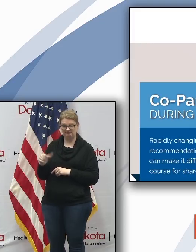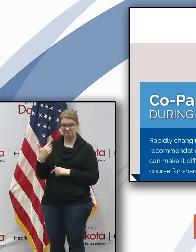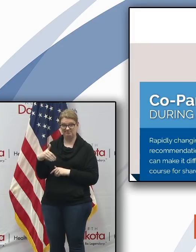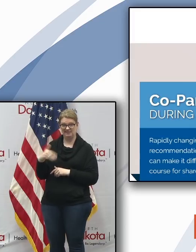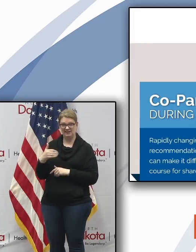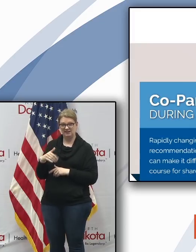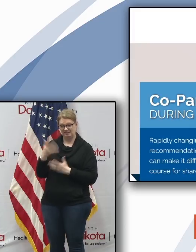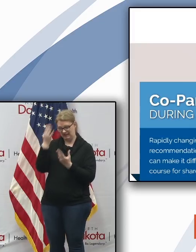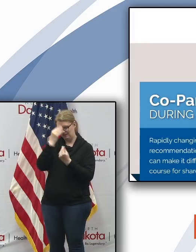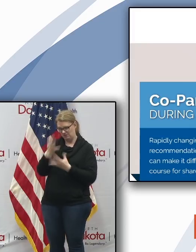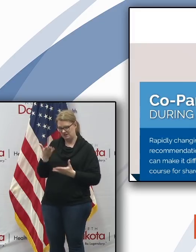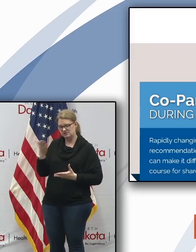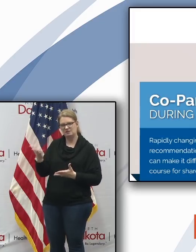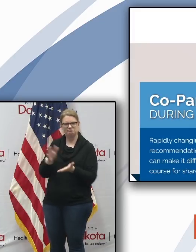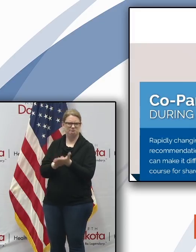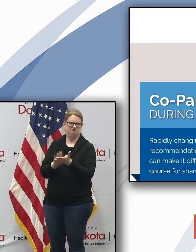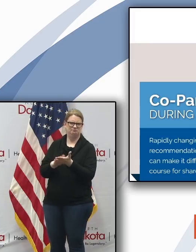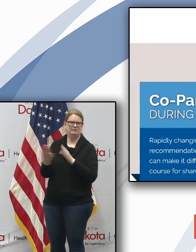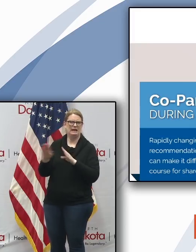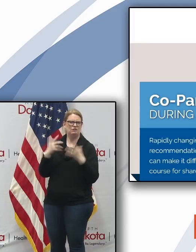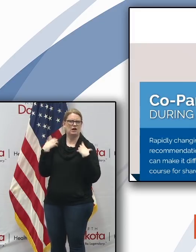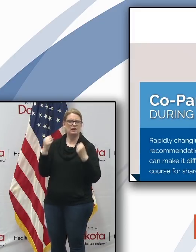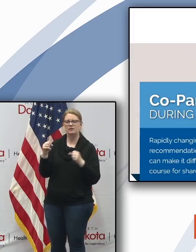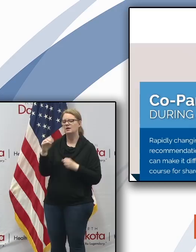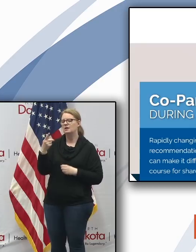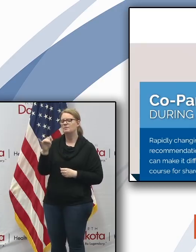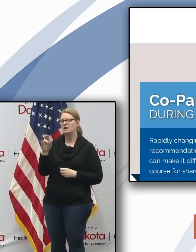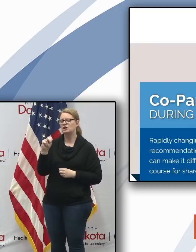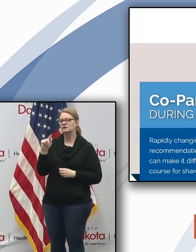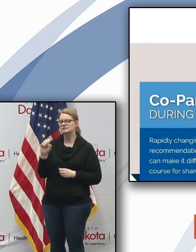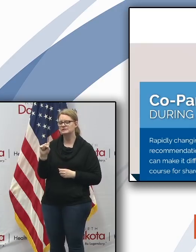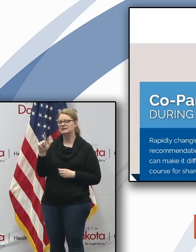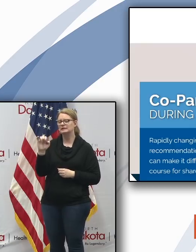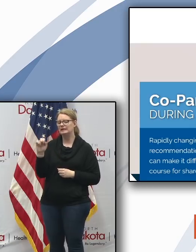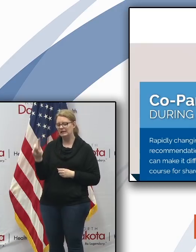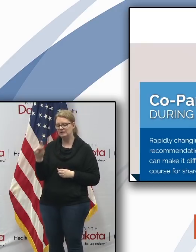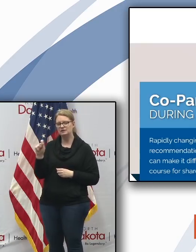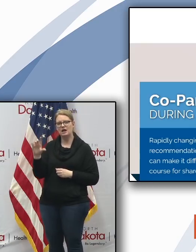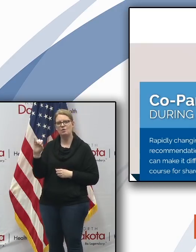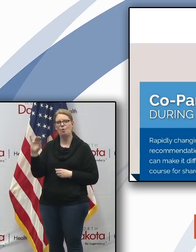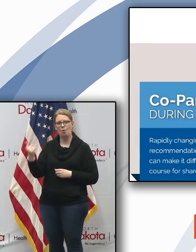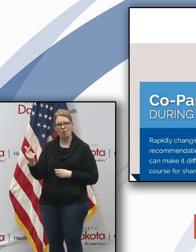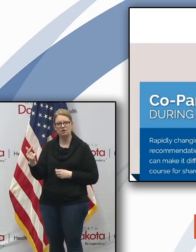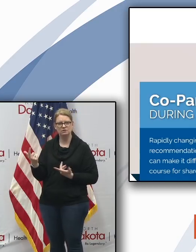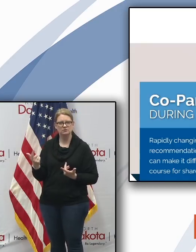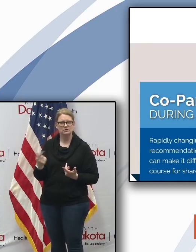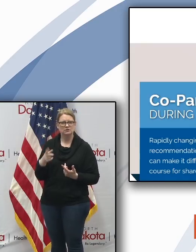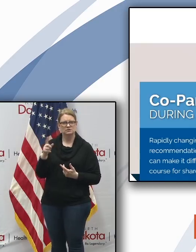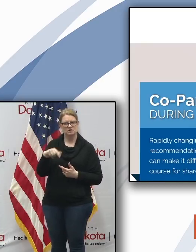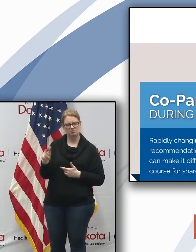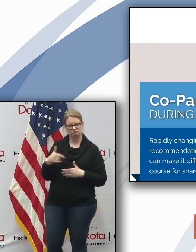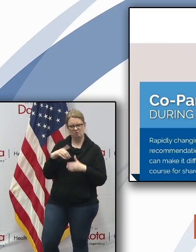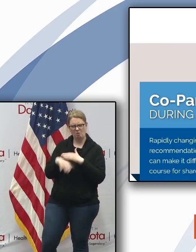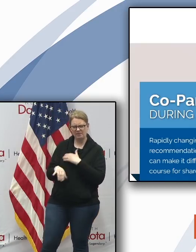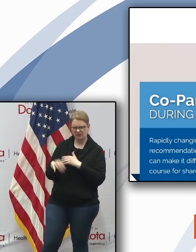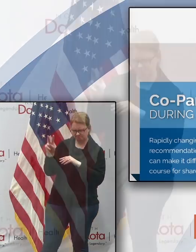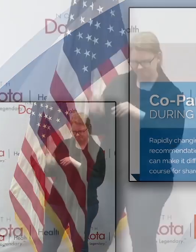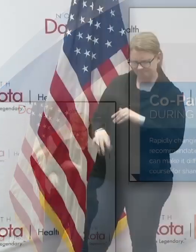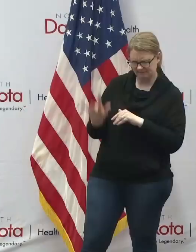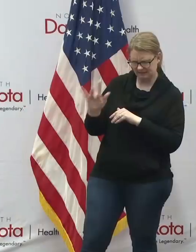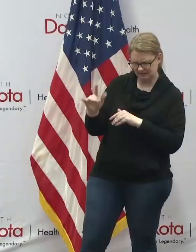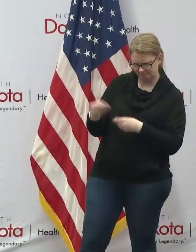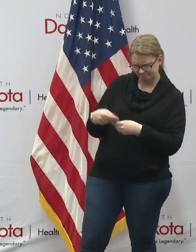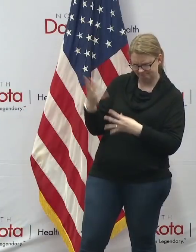kudos to behavioral health and again parentslead.org if you're a parent take a minute and check it out next